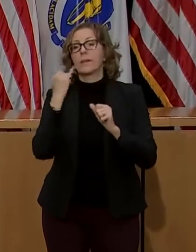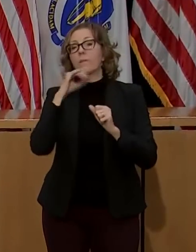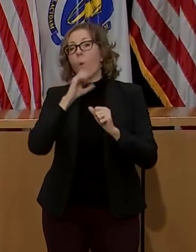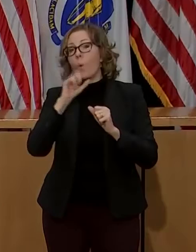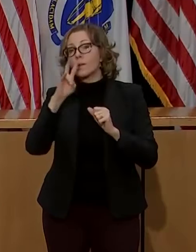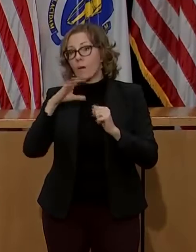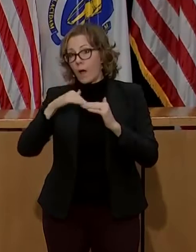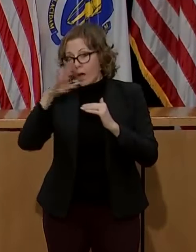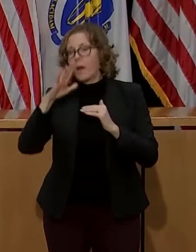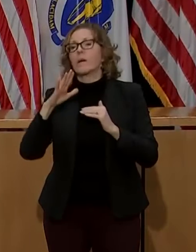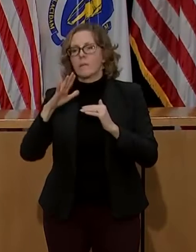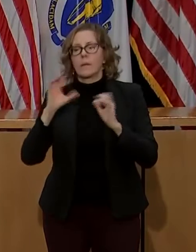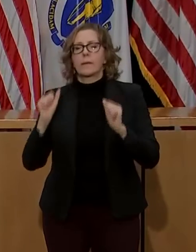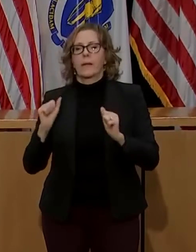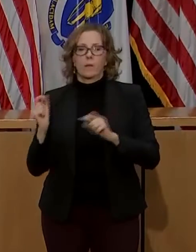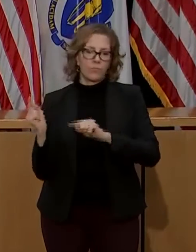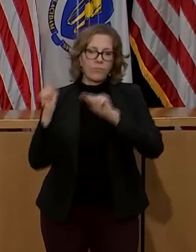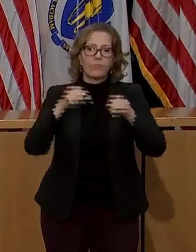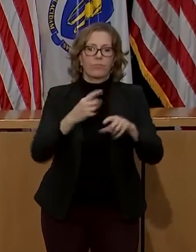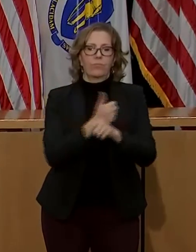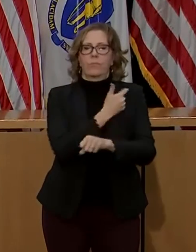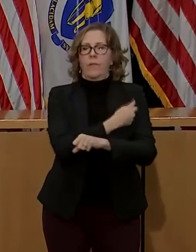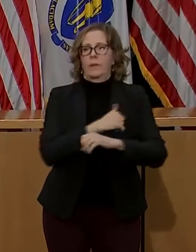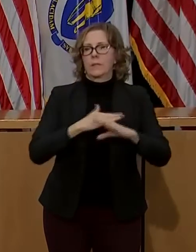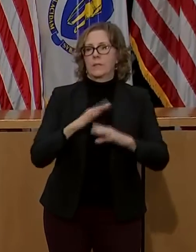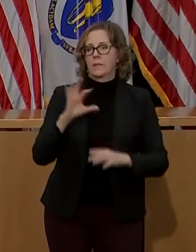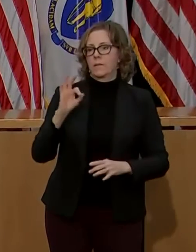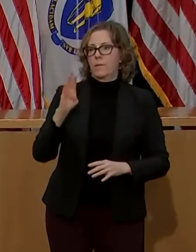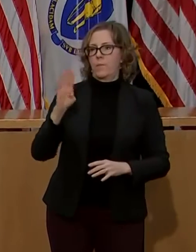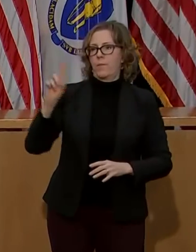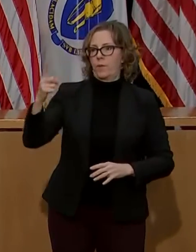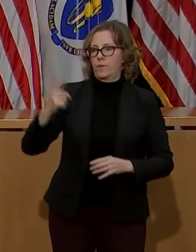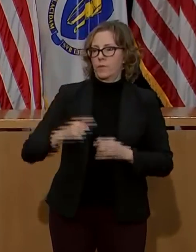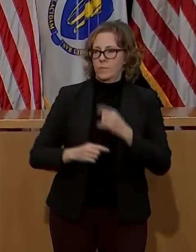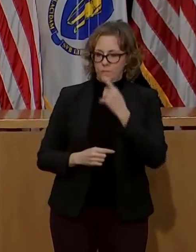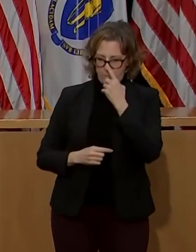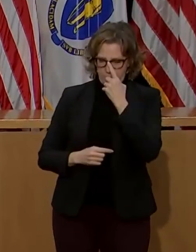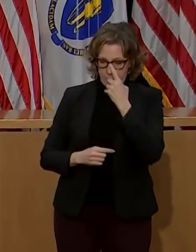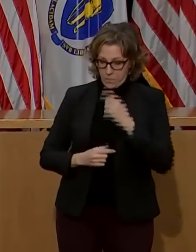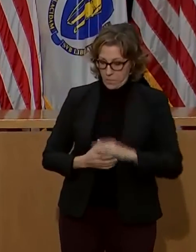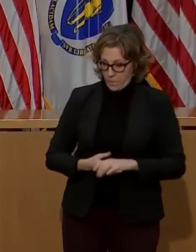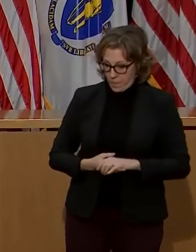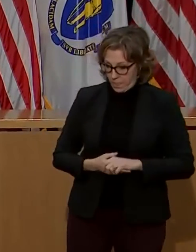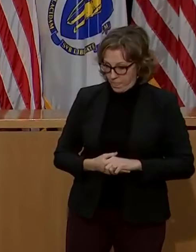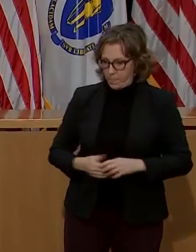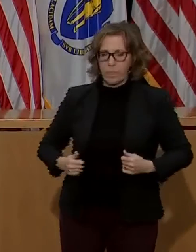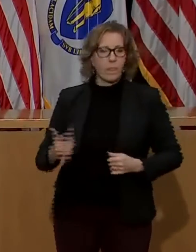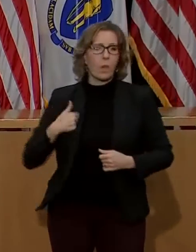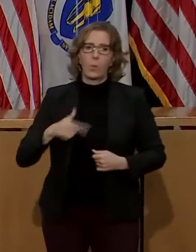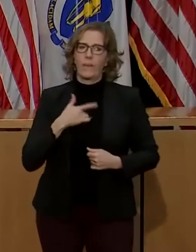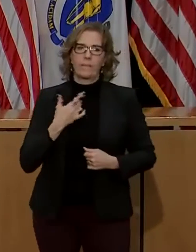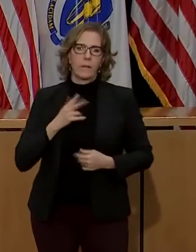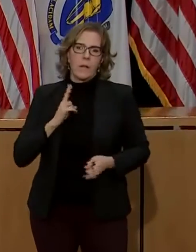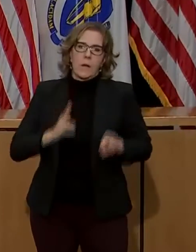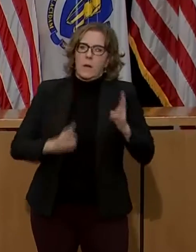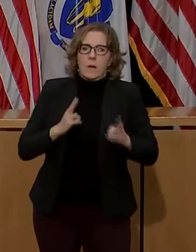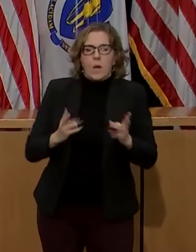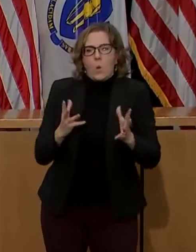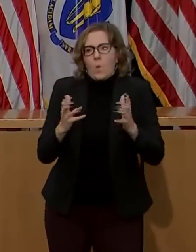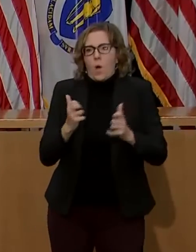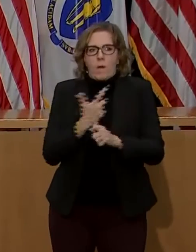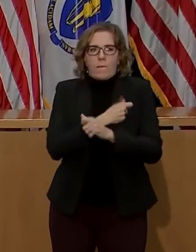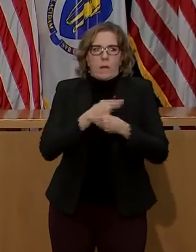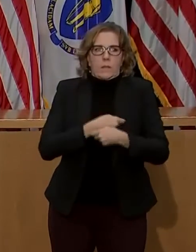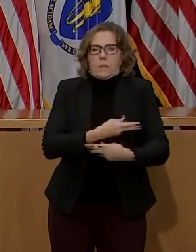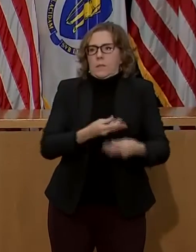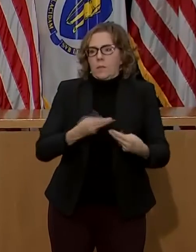on February 1st. Providing vaccines for all residents cannot happen fast enough, and we